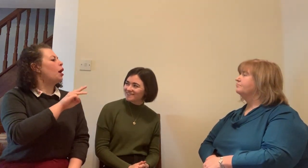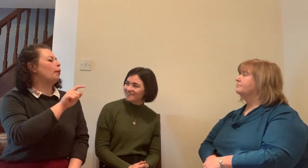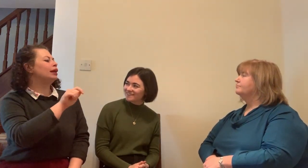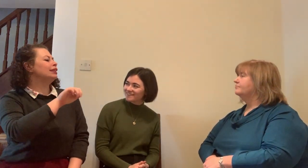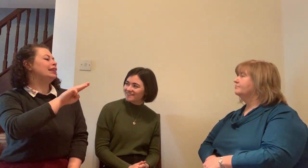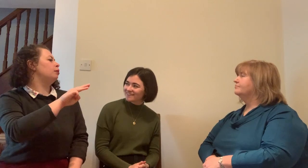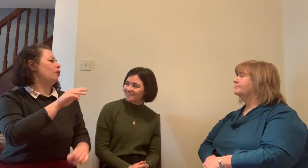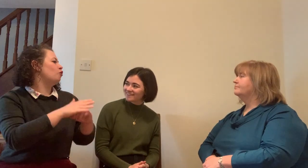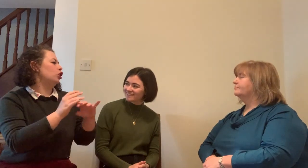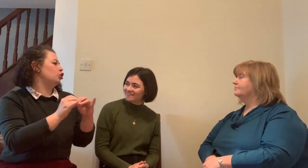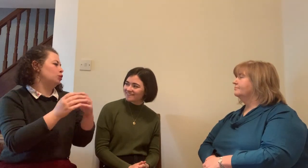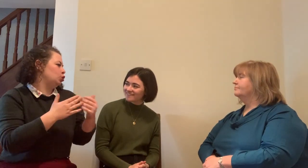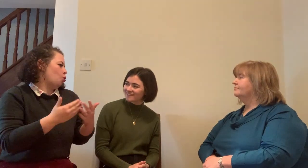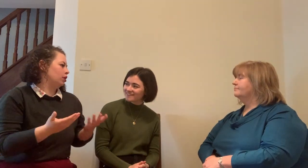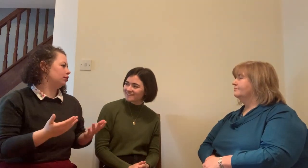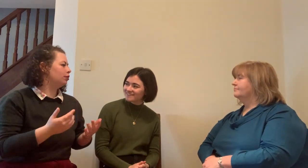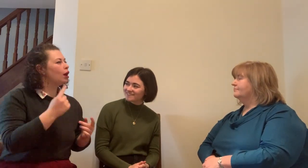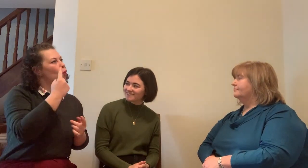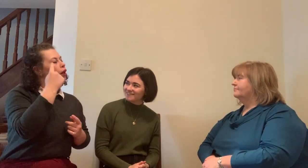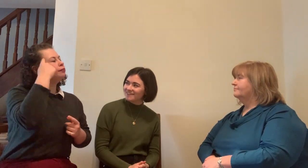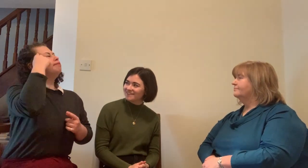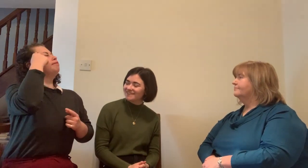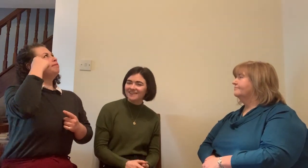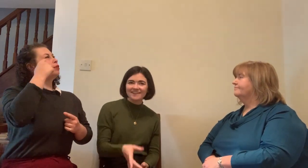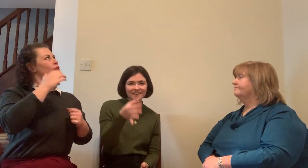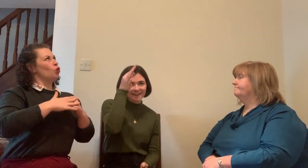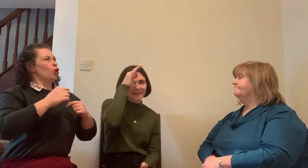this information to go out into the public amazing